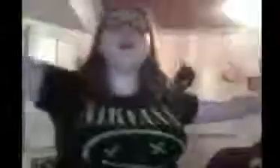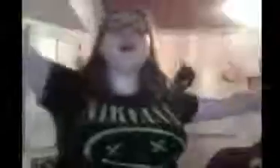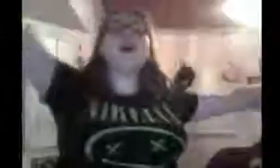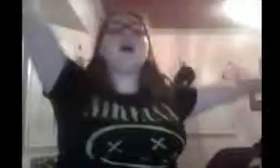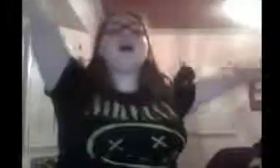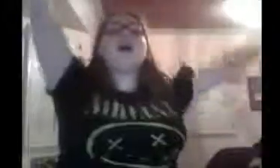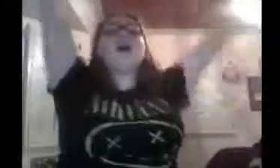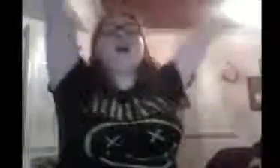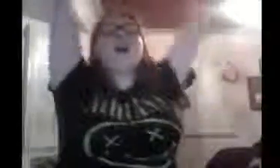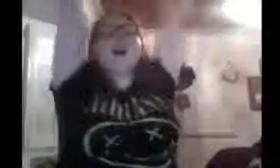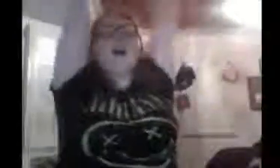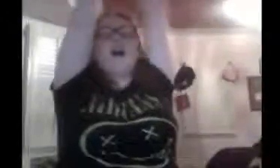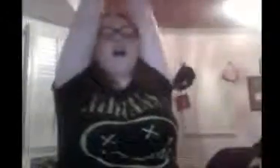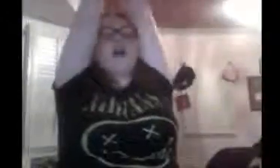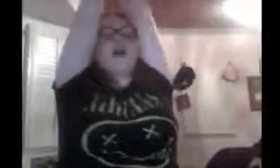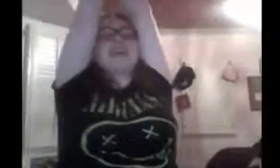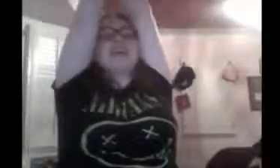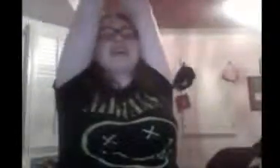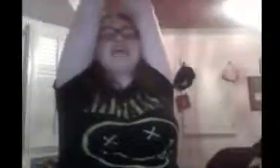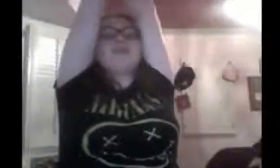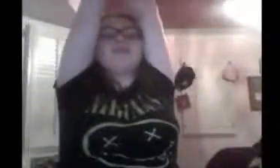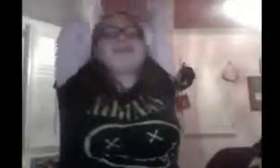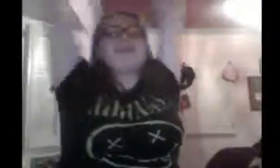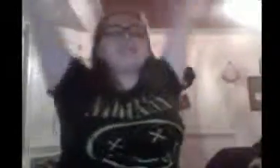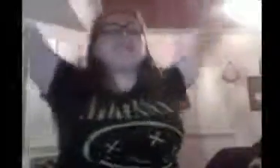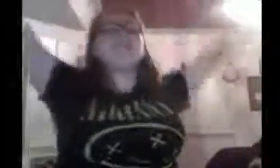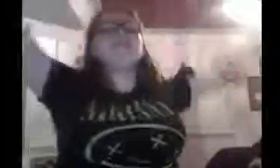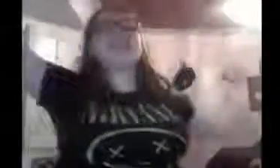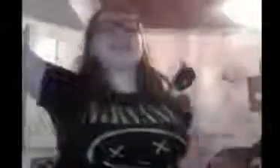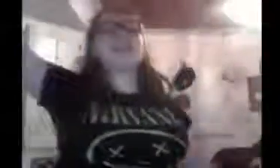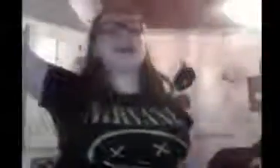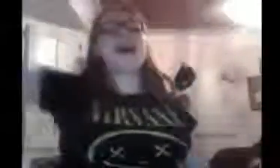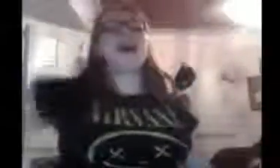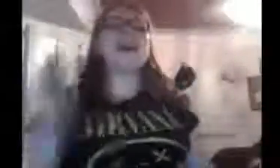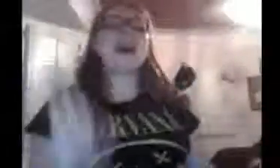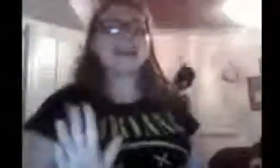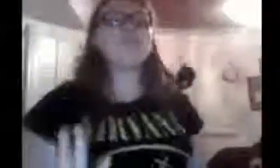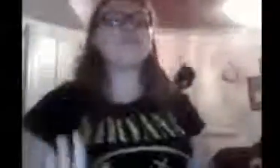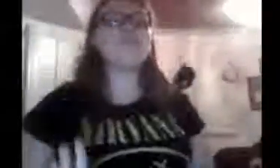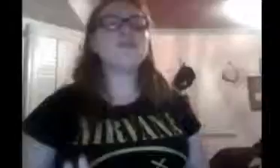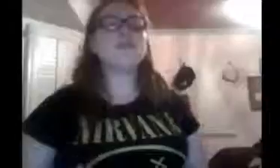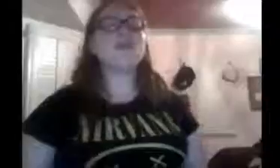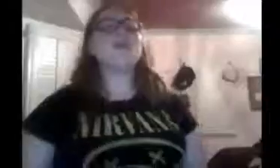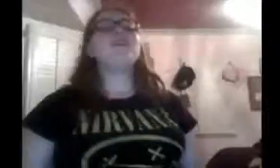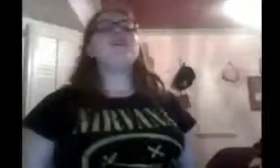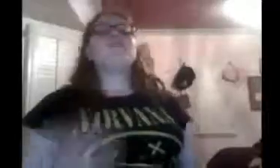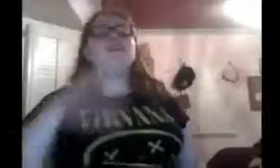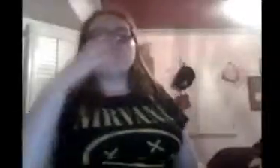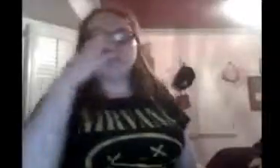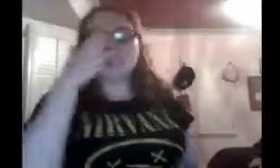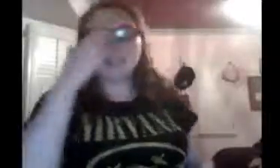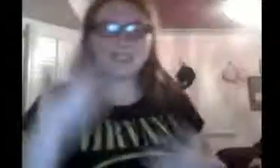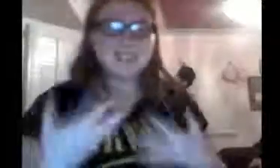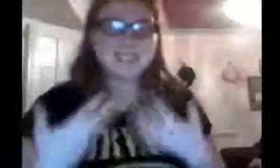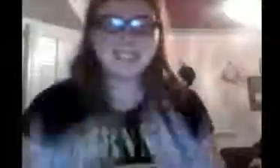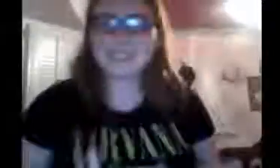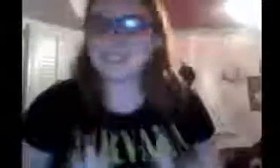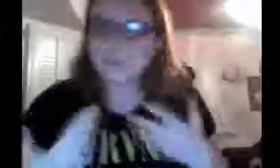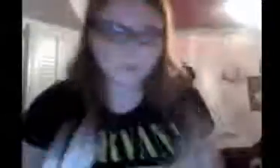Victorious! I know that it continued with Sam and Cat, kind of. But, seriously, there